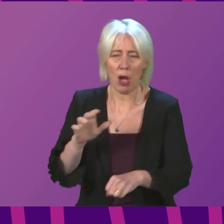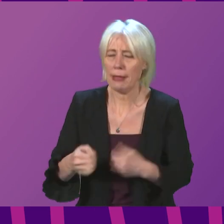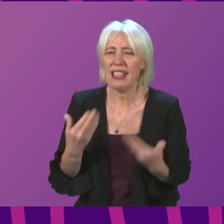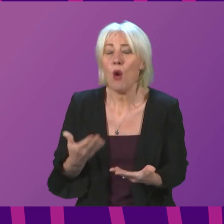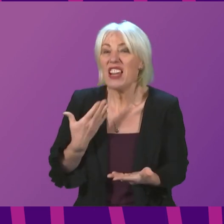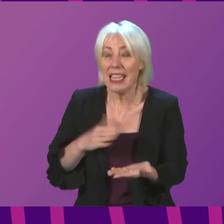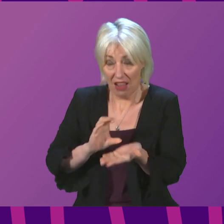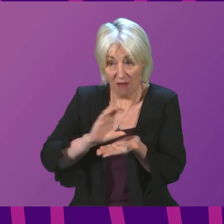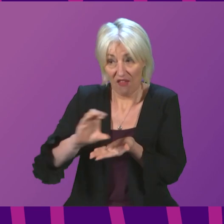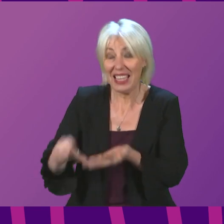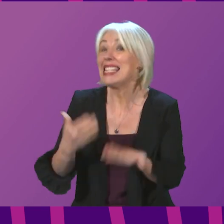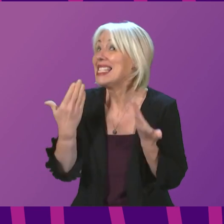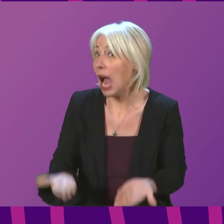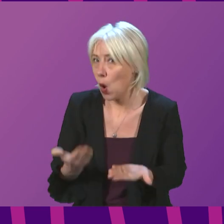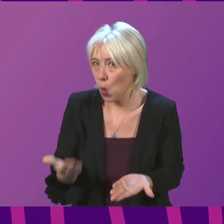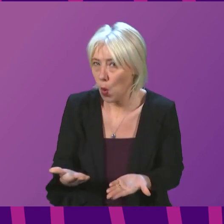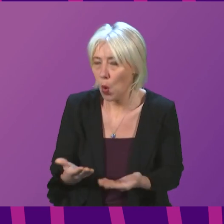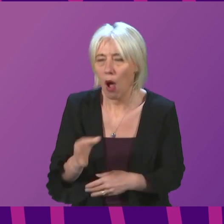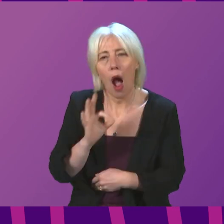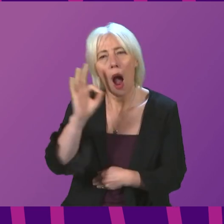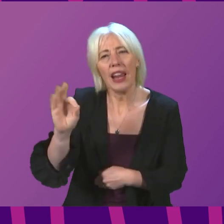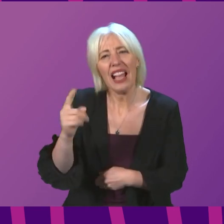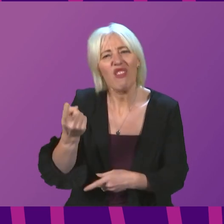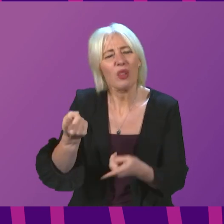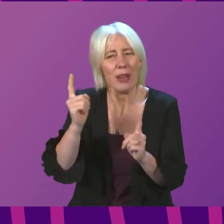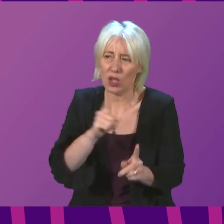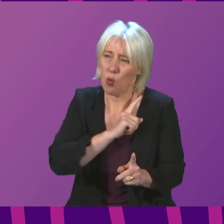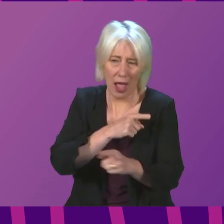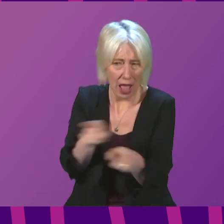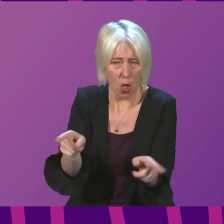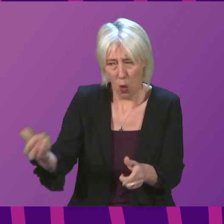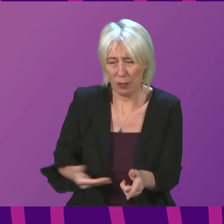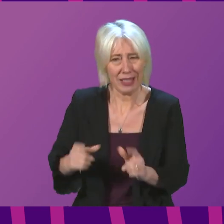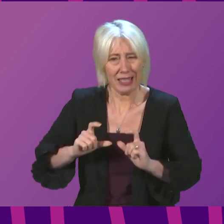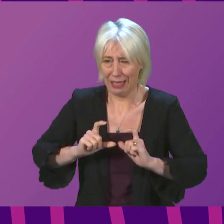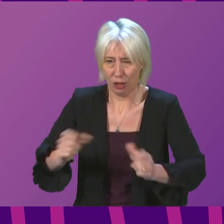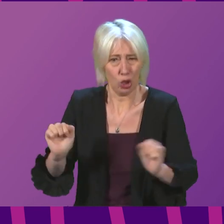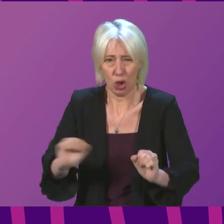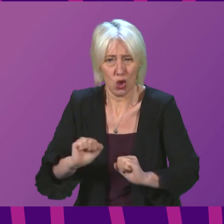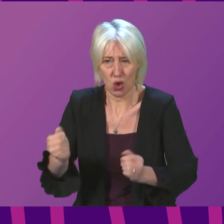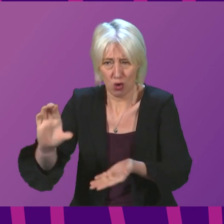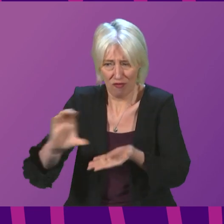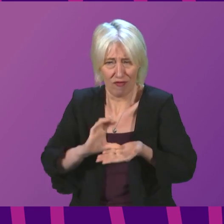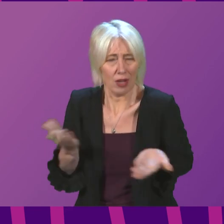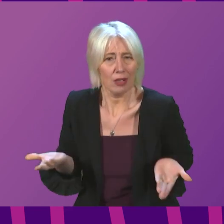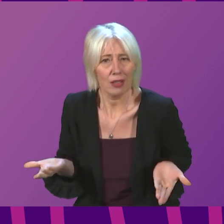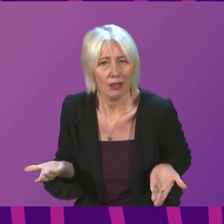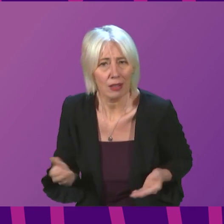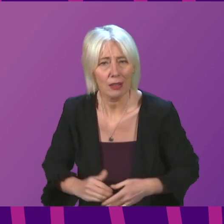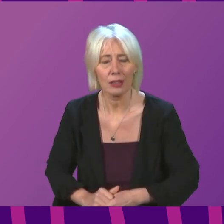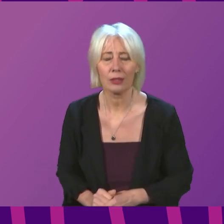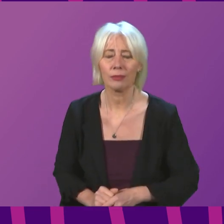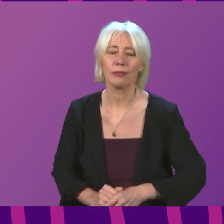assistance now, can I ask the First Minister why they are still waiting for the money to come through? Ms. First Minister.